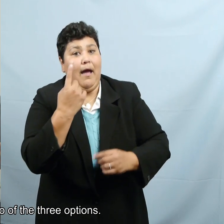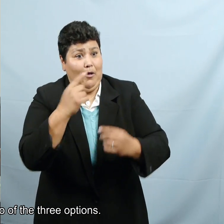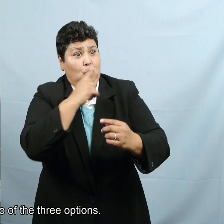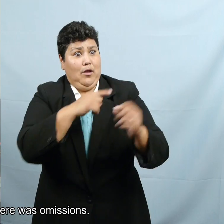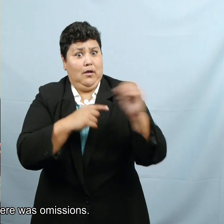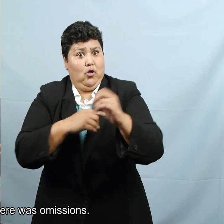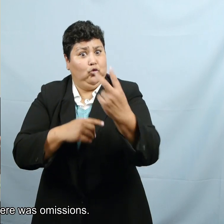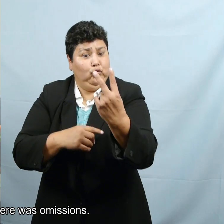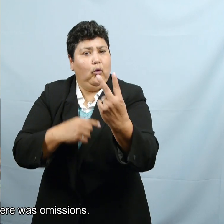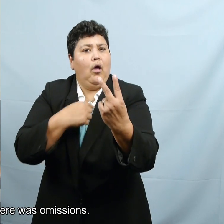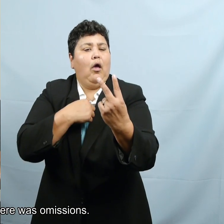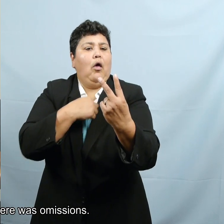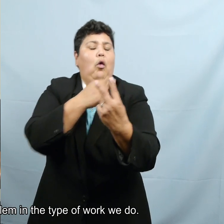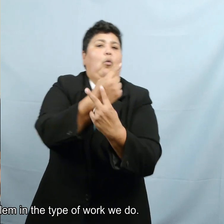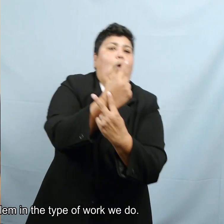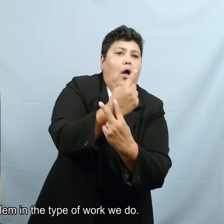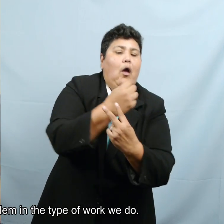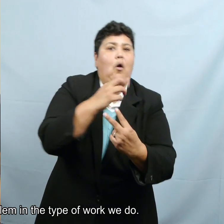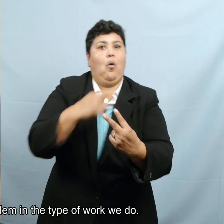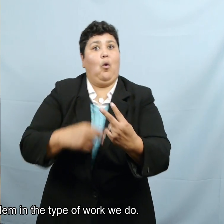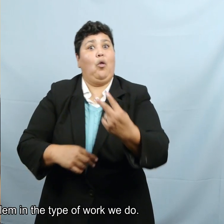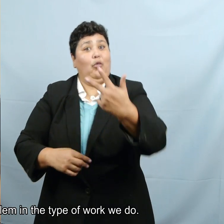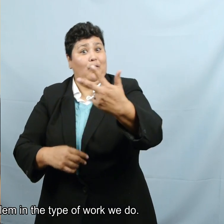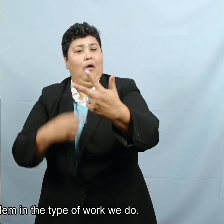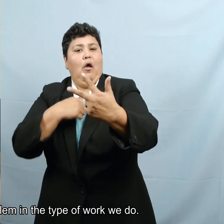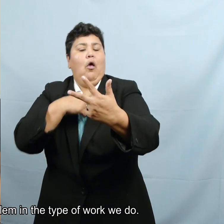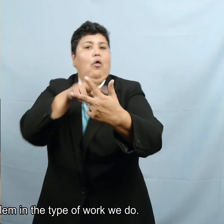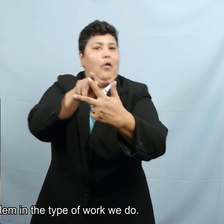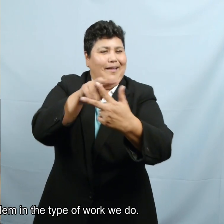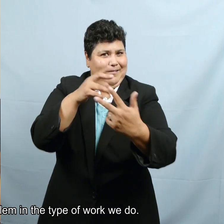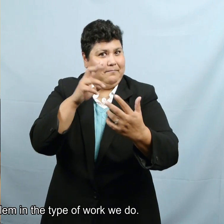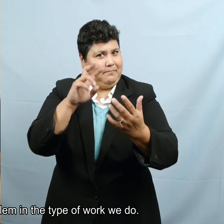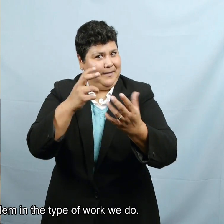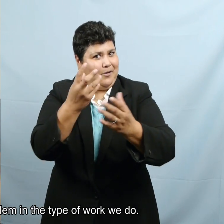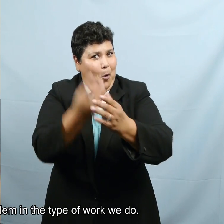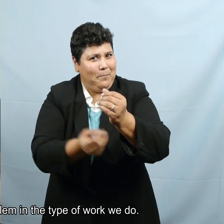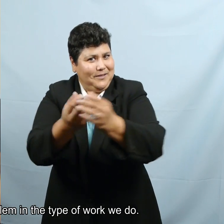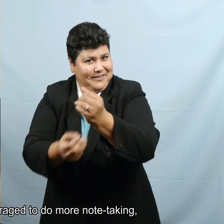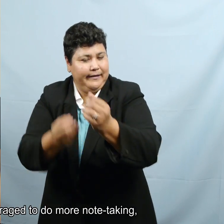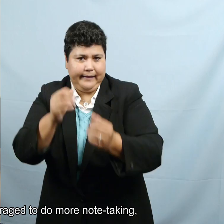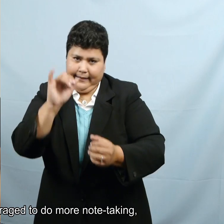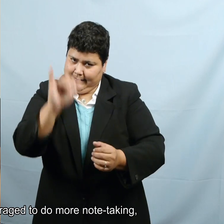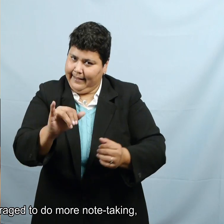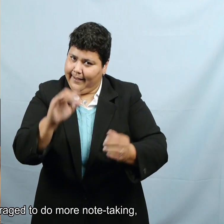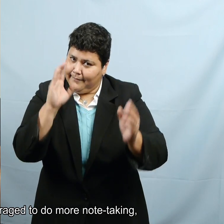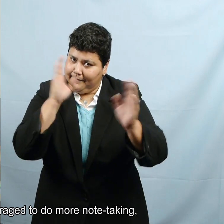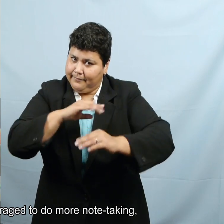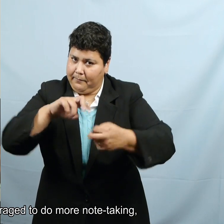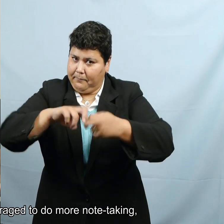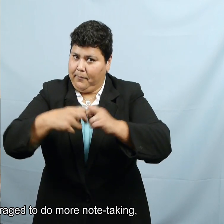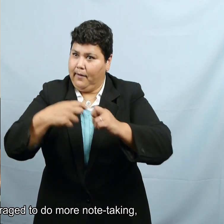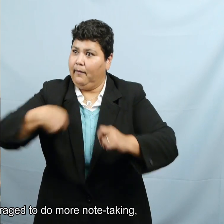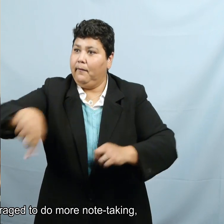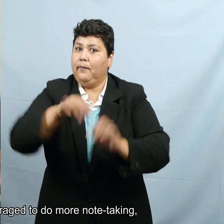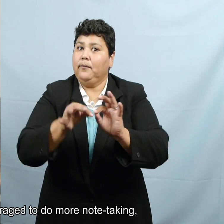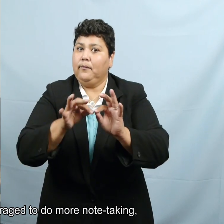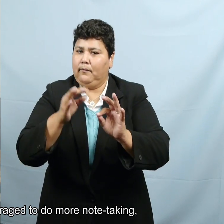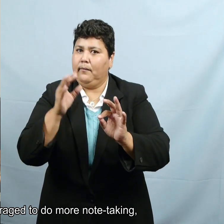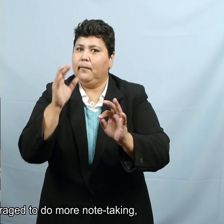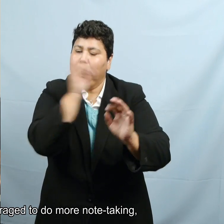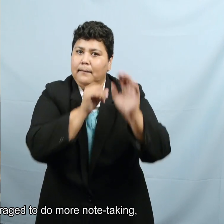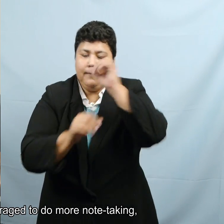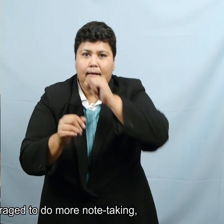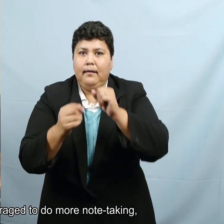two of the three options. There was omissions. And that's a problem in the type of work that we do. We're encouraged to